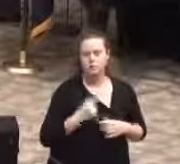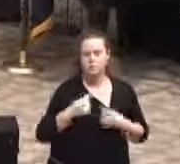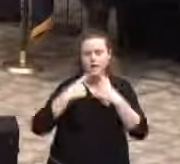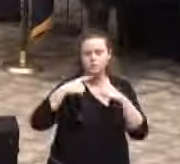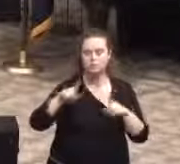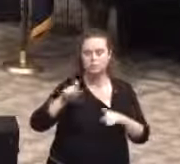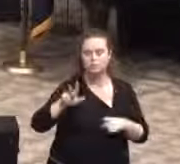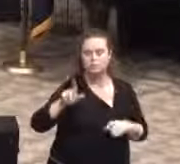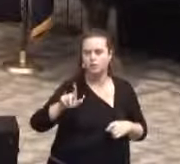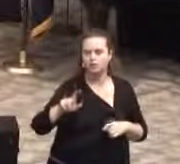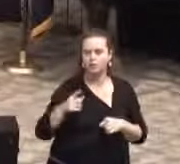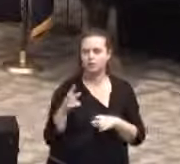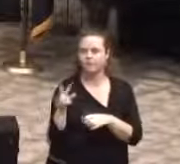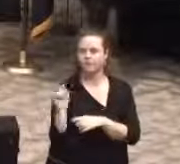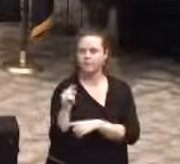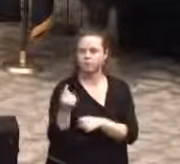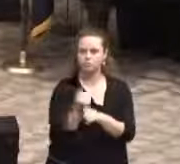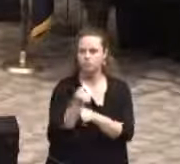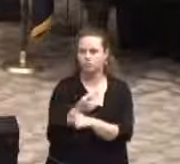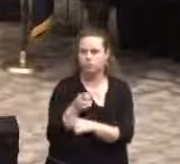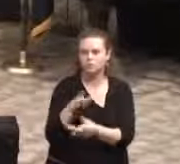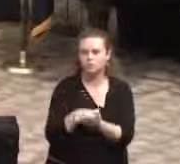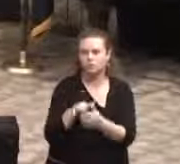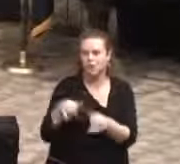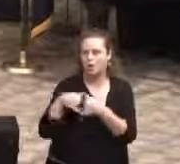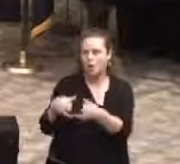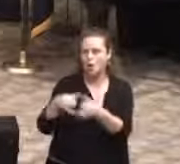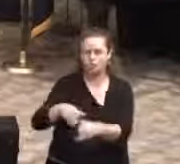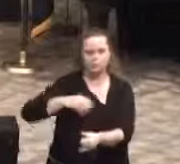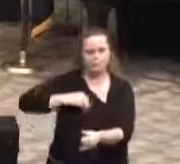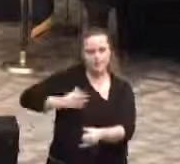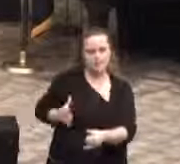123rd Vermont Correctional Academy Award recipients.